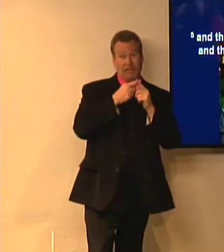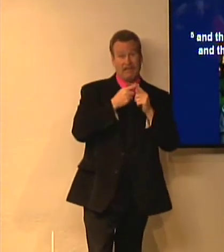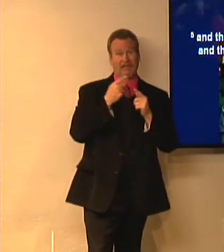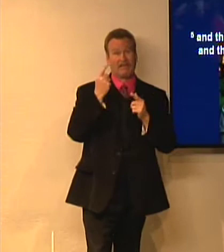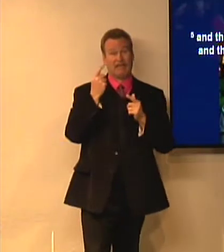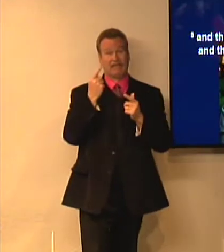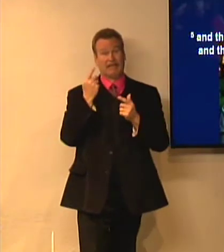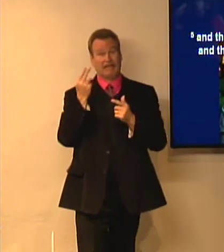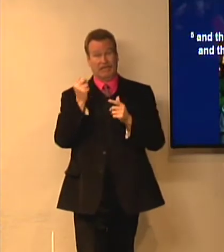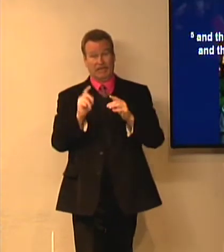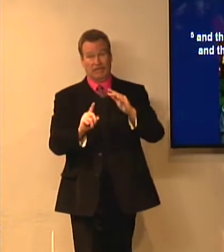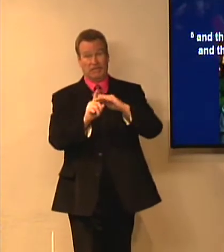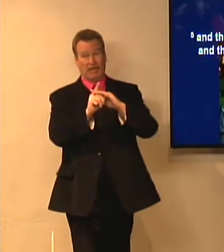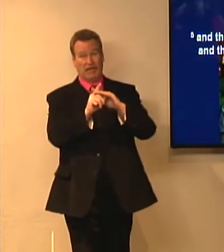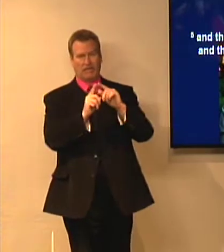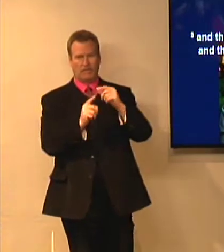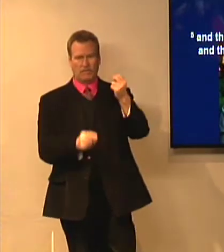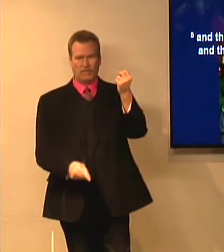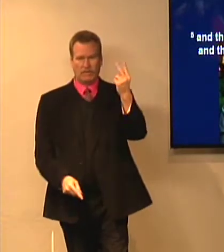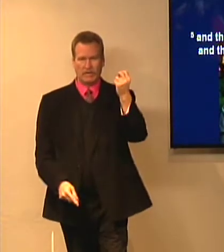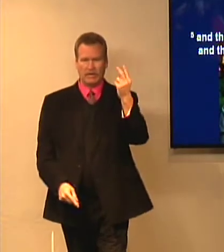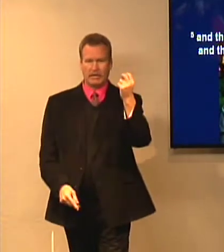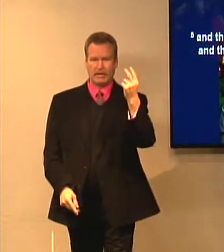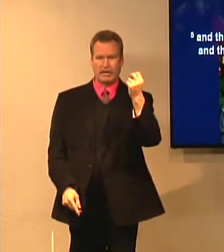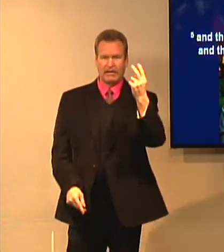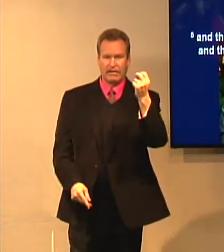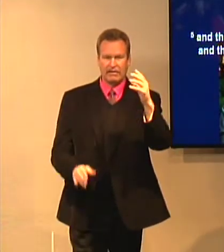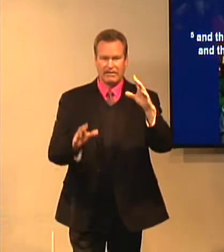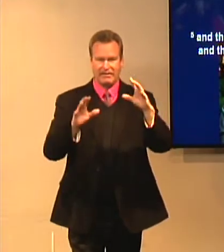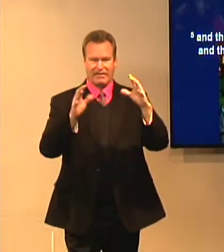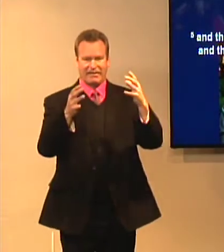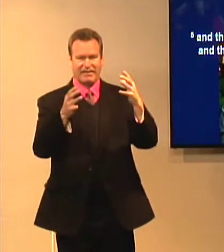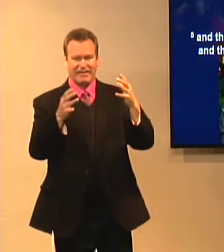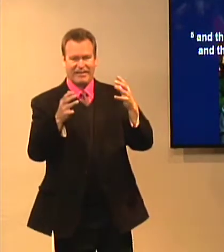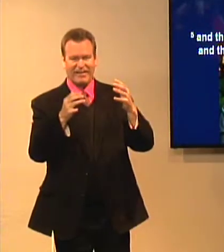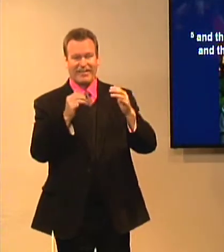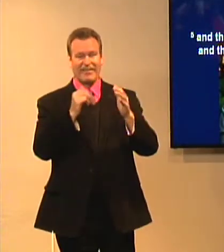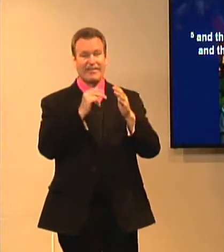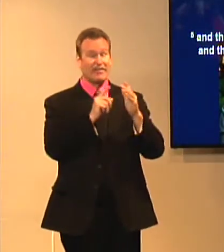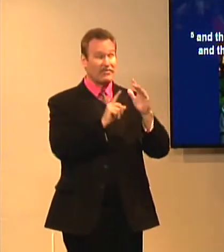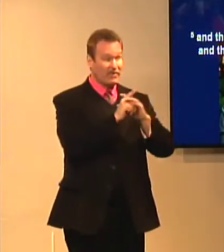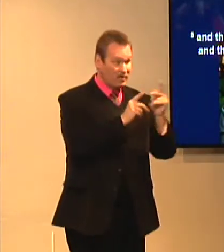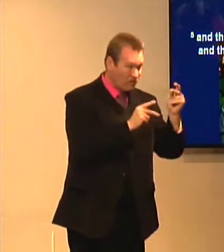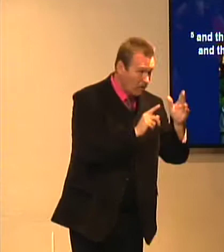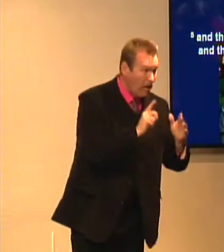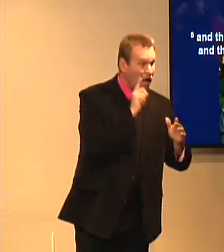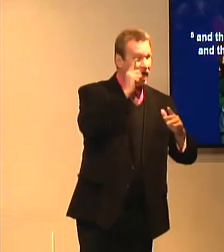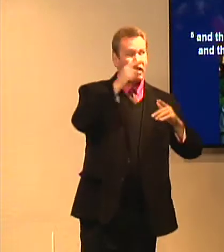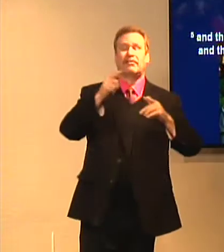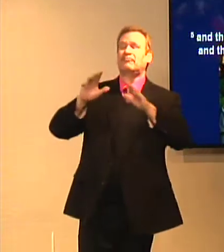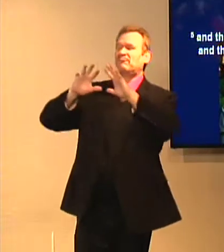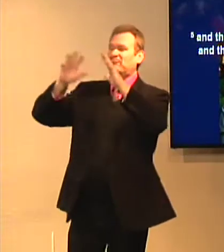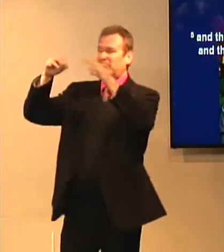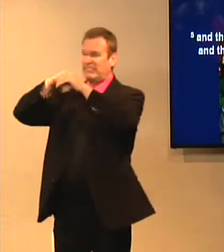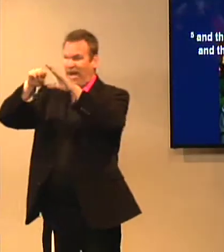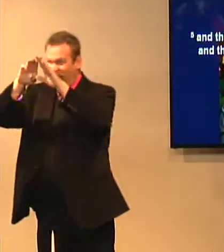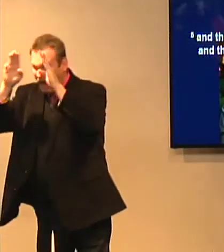so then, he appeared to the twelve apostles. First of you,